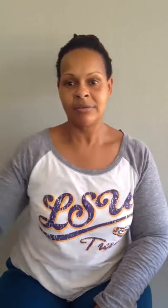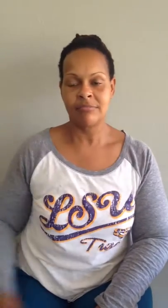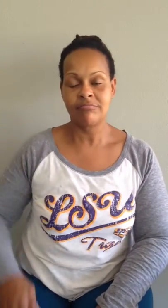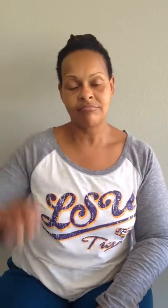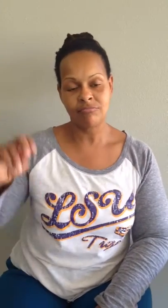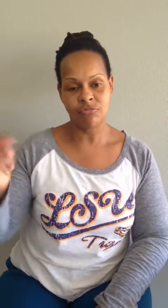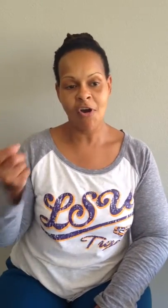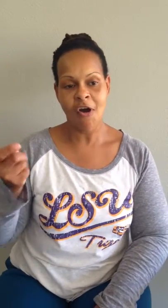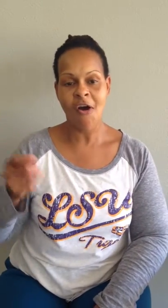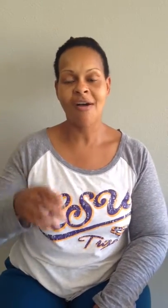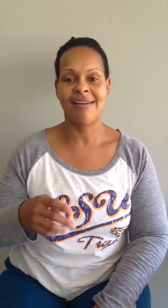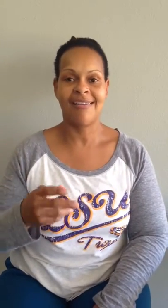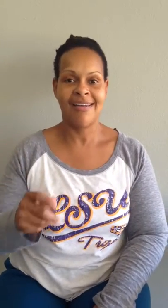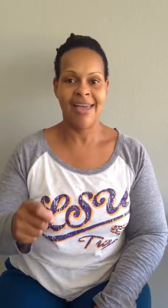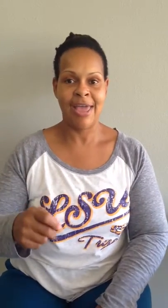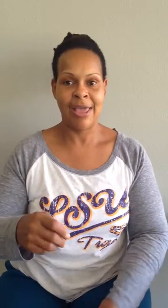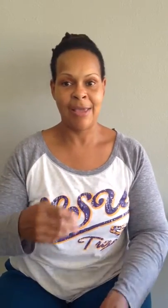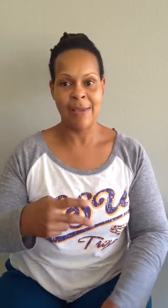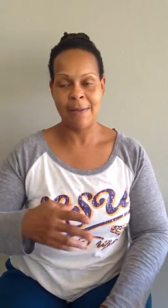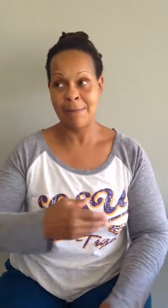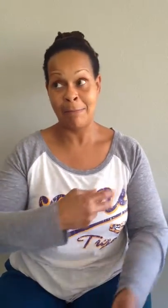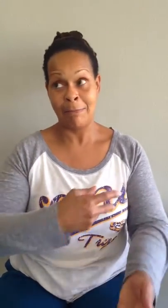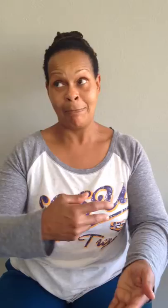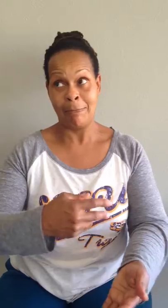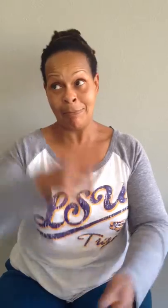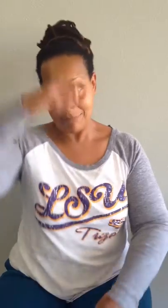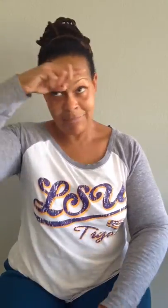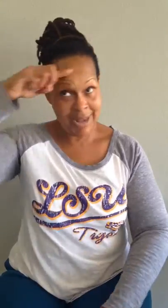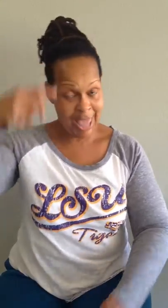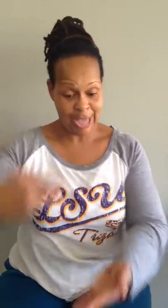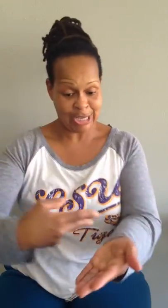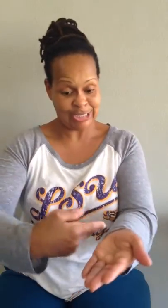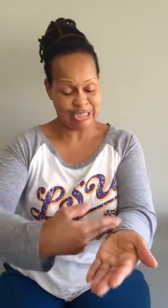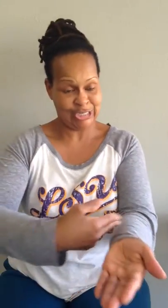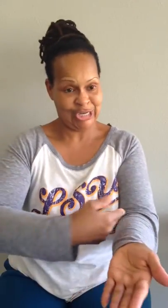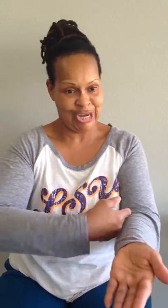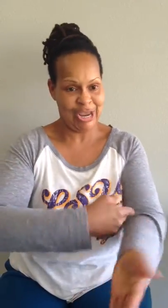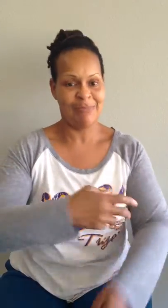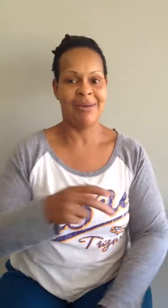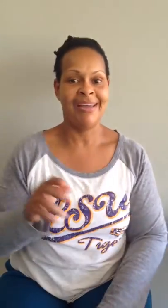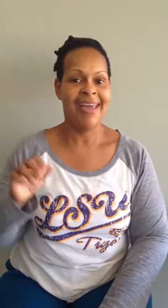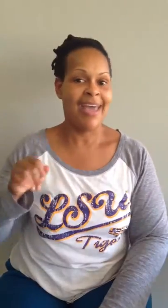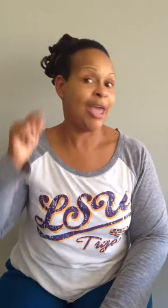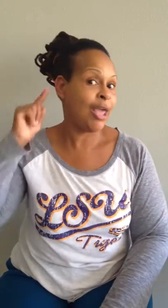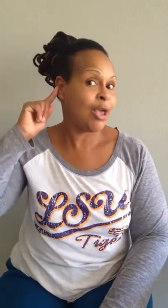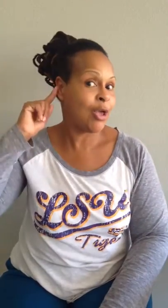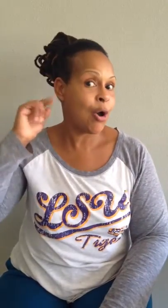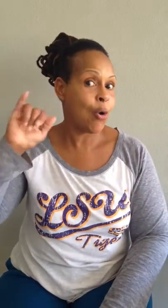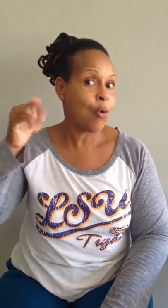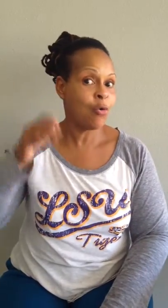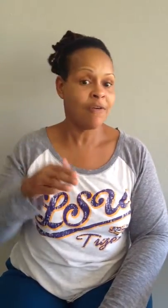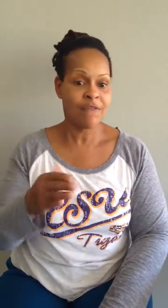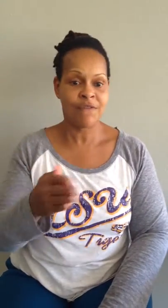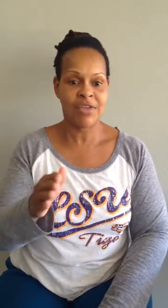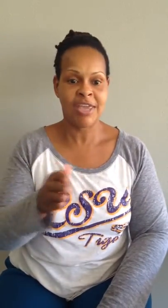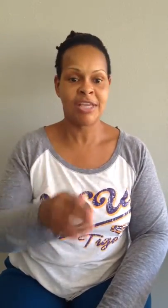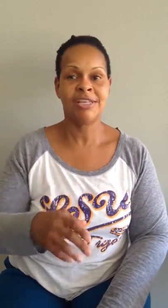dog, a black sheep, a gold fish,